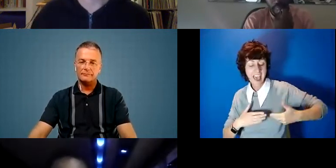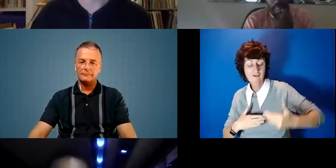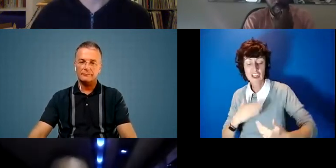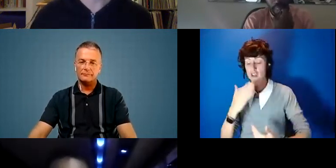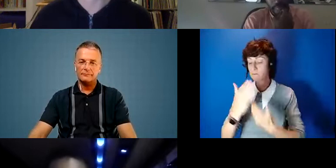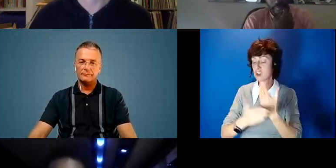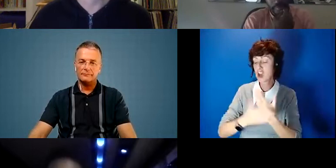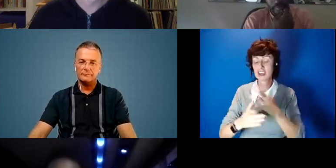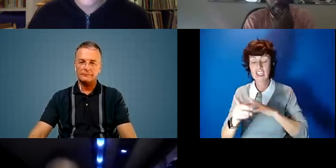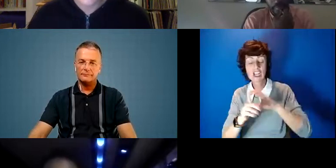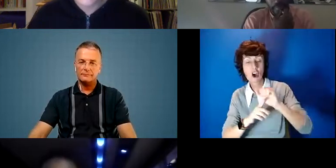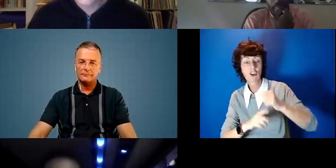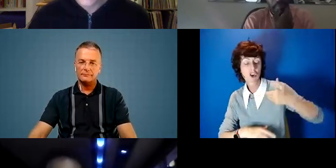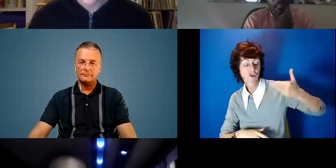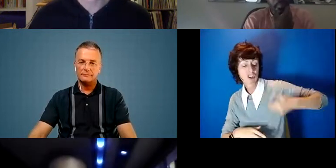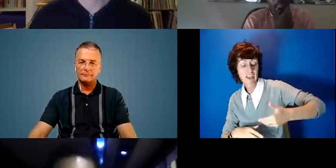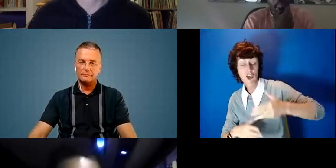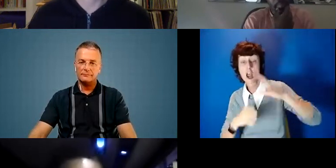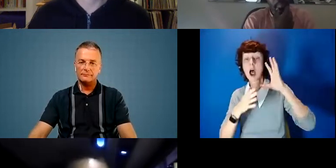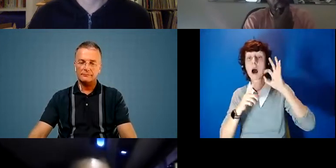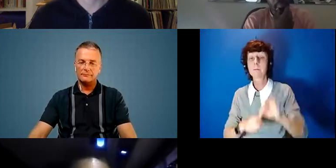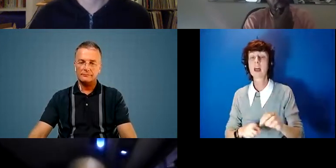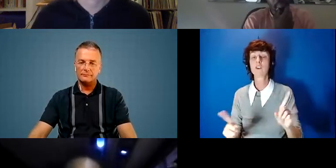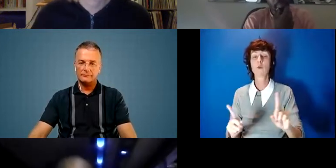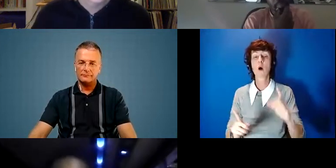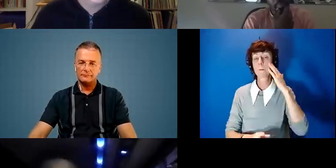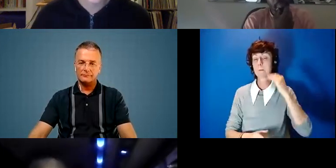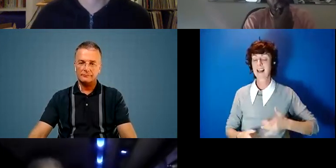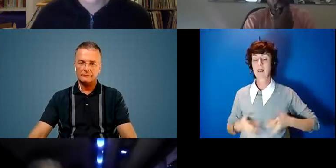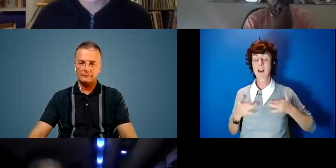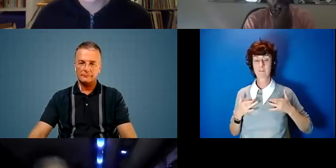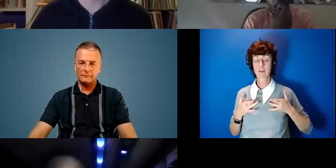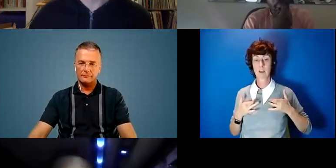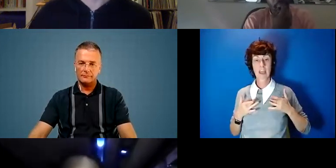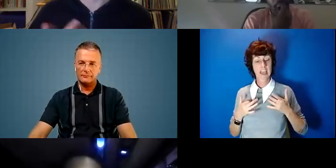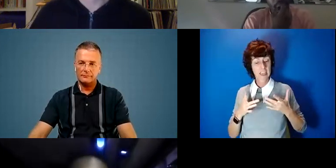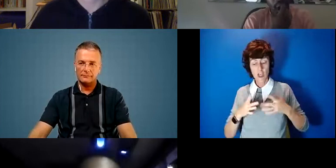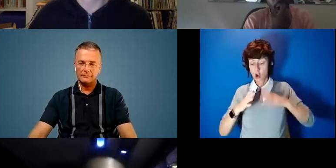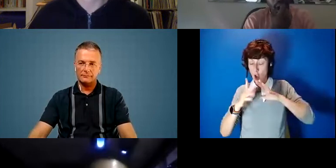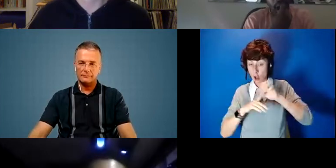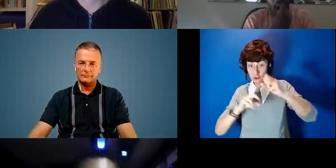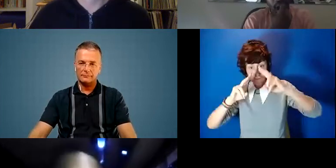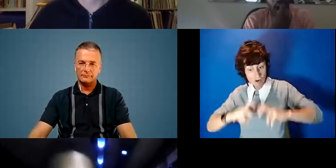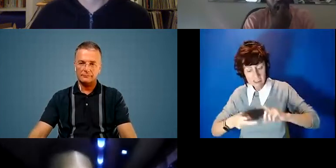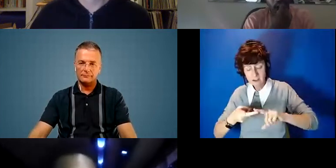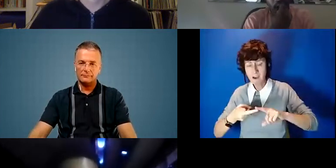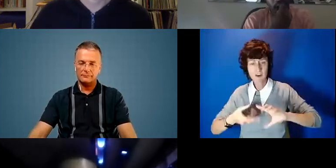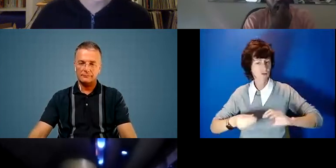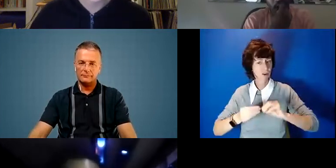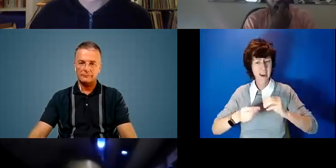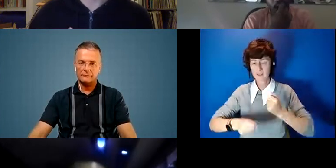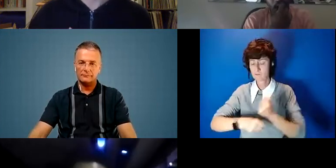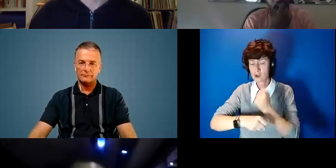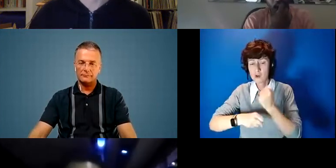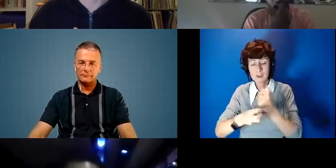culture and tradition as it applies to black life. His practice includes cultural research, writing, creative producing, design, film and